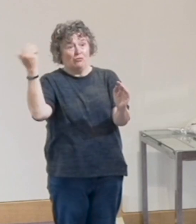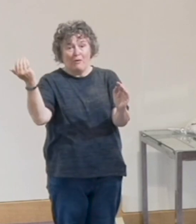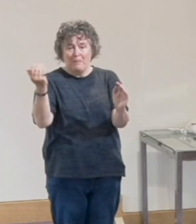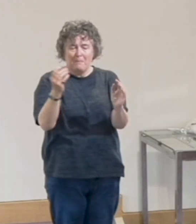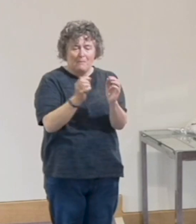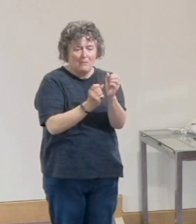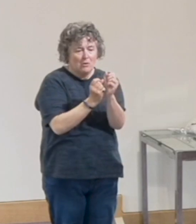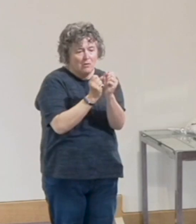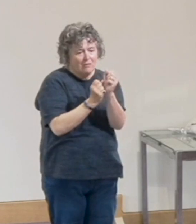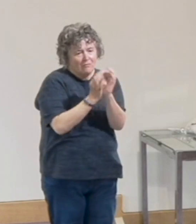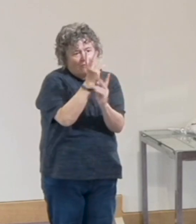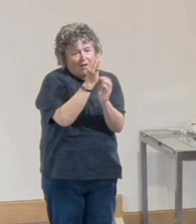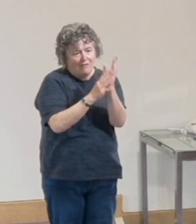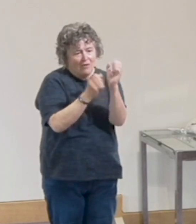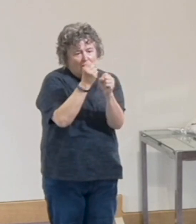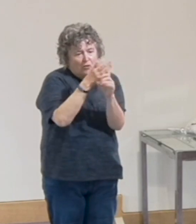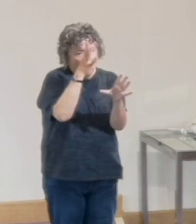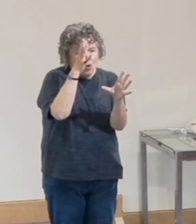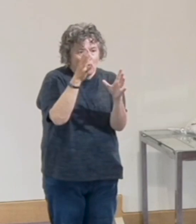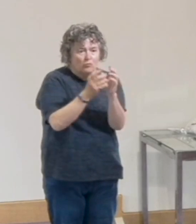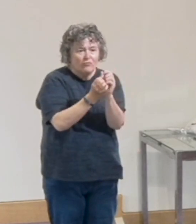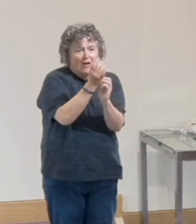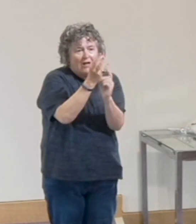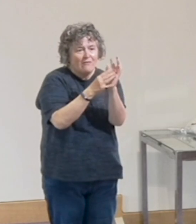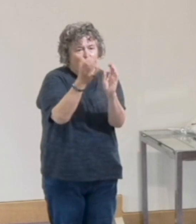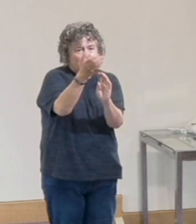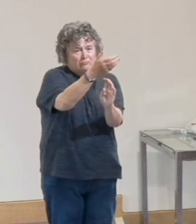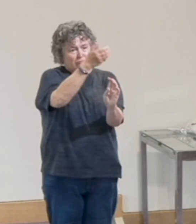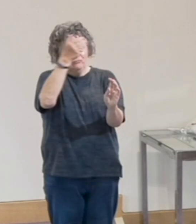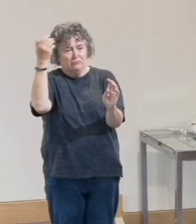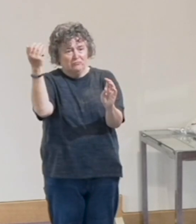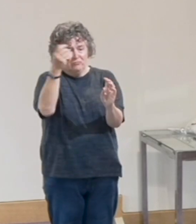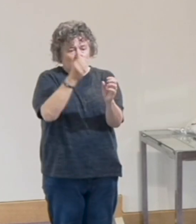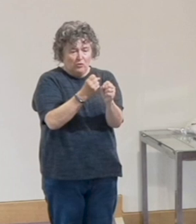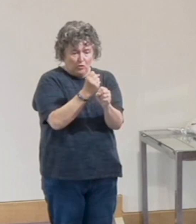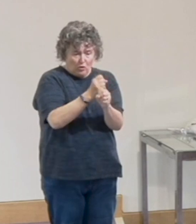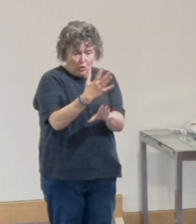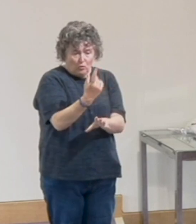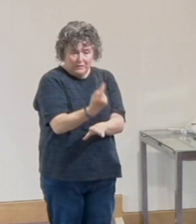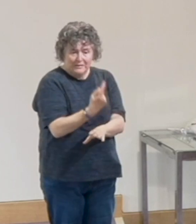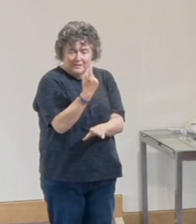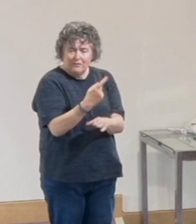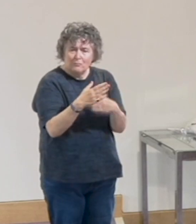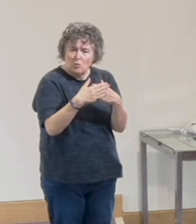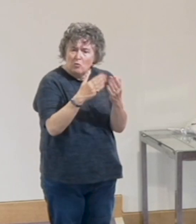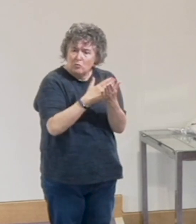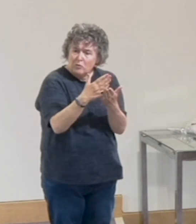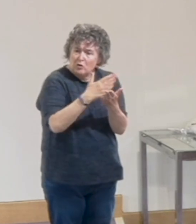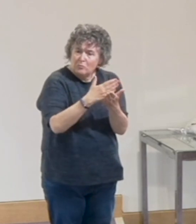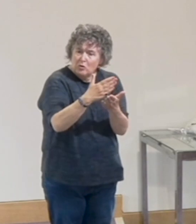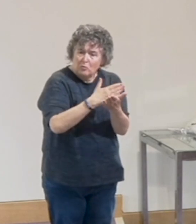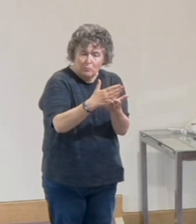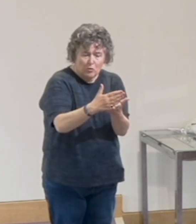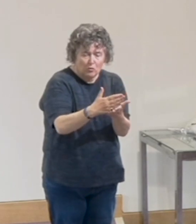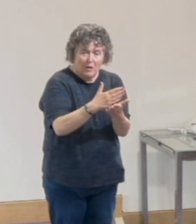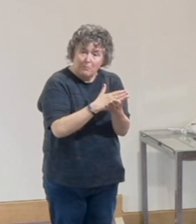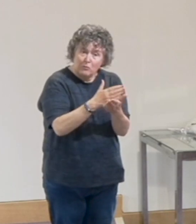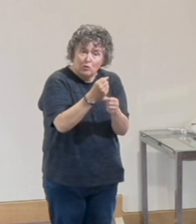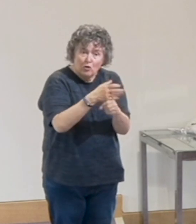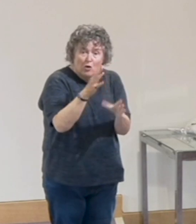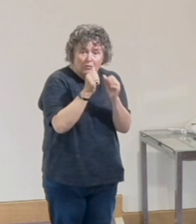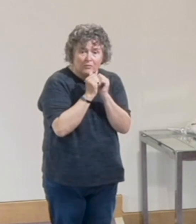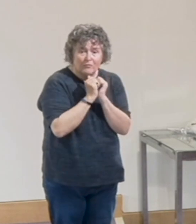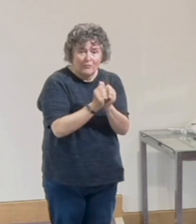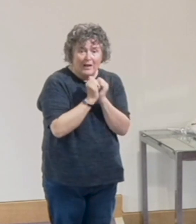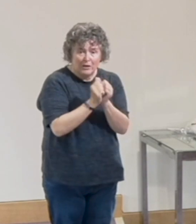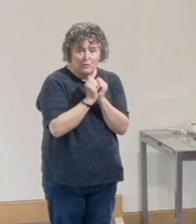rises to the top and it's skimmed away and thrown in and becomes more and more pure. And it is pure gold that is worth so much. It's still